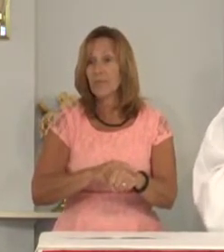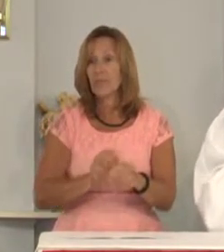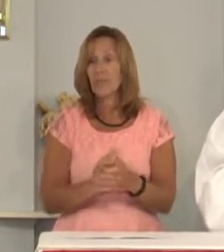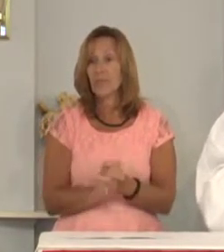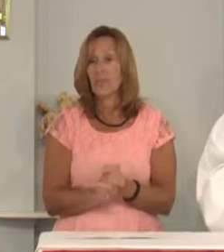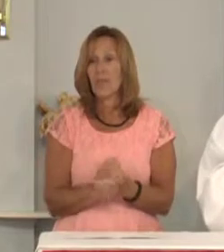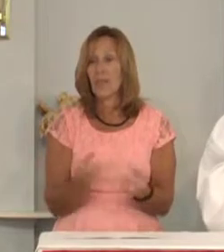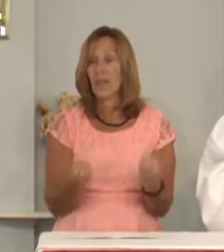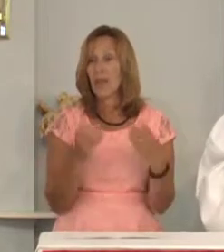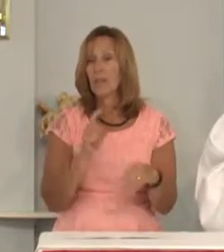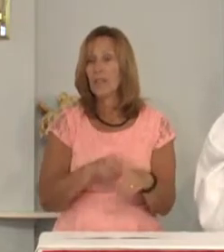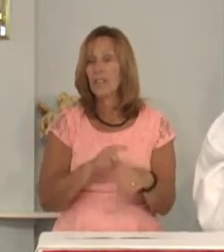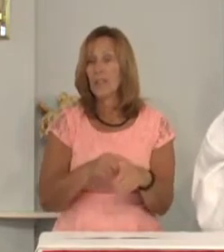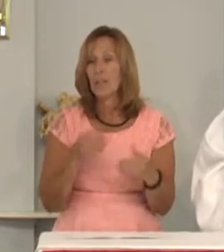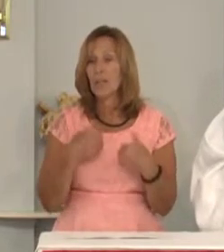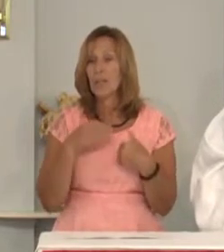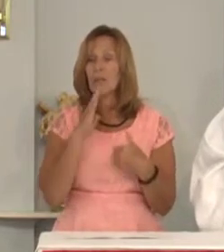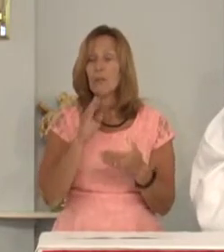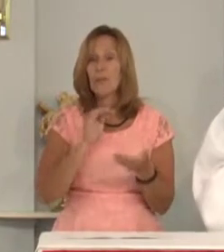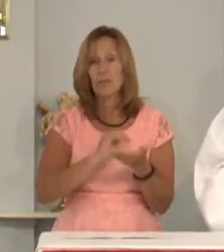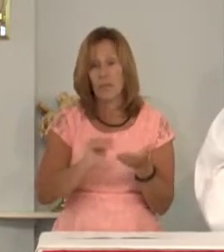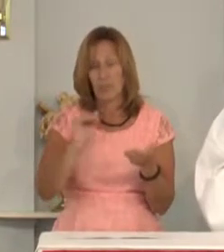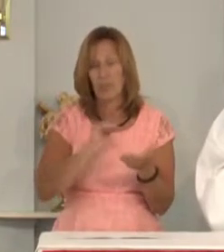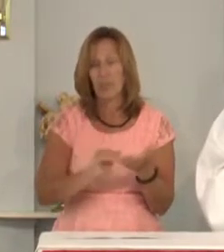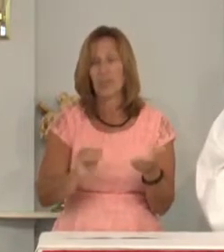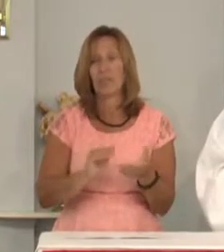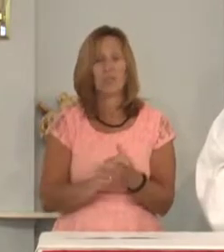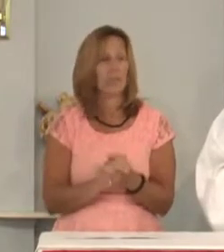How often have you been forgiven?